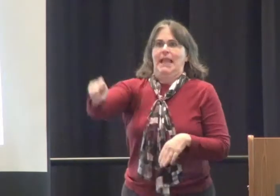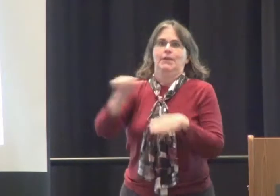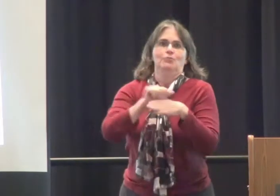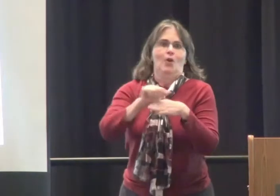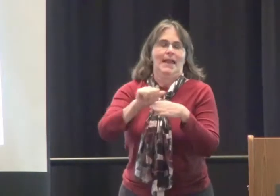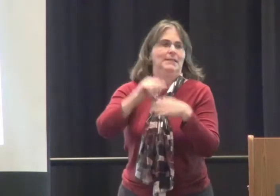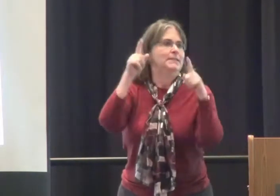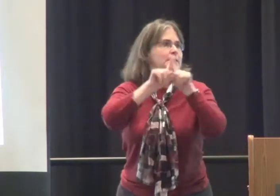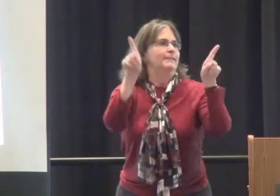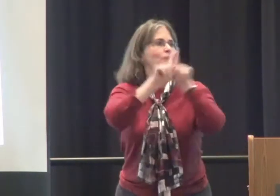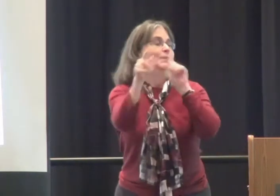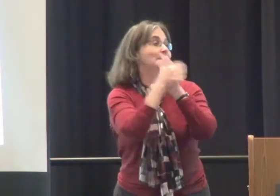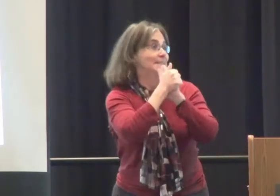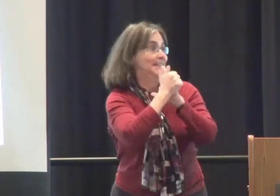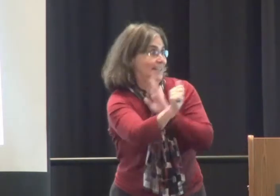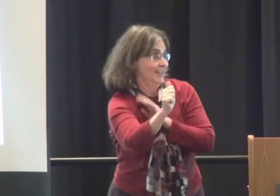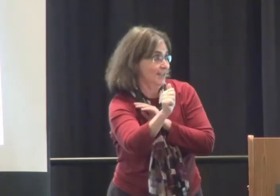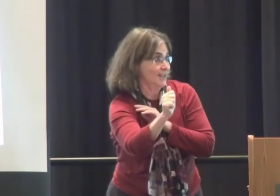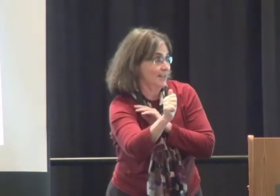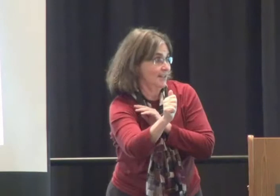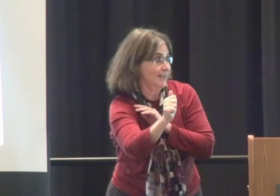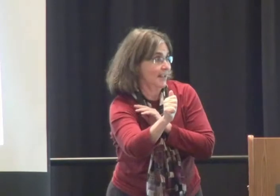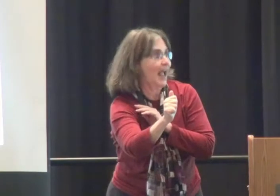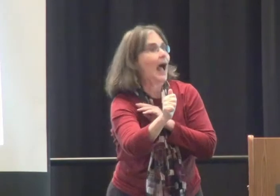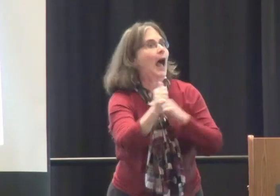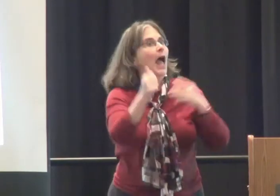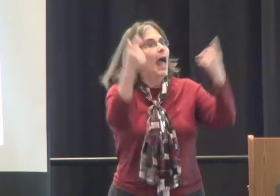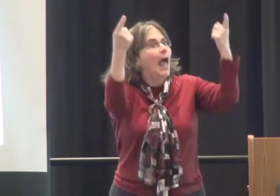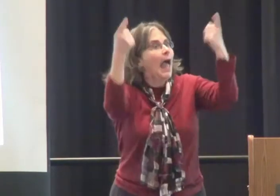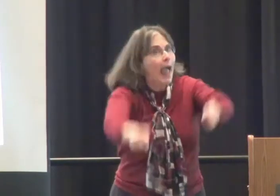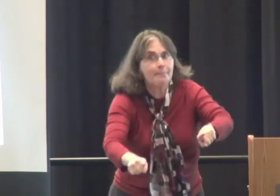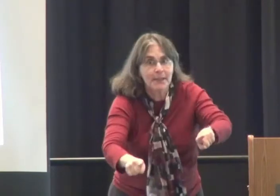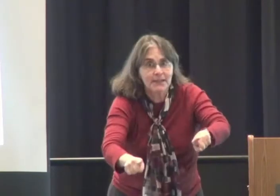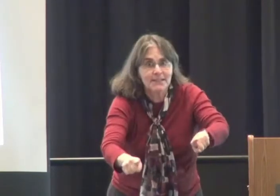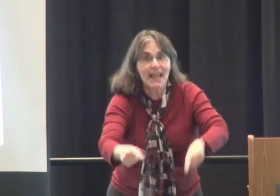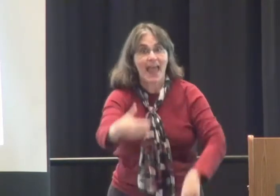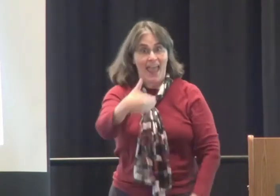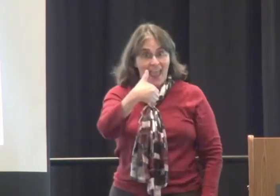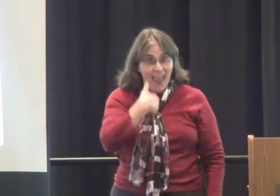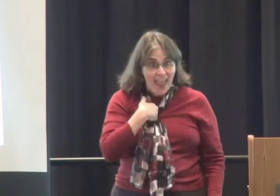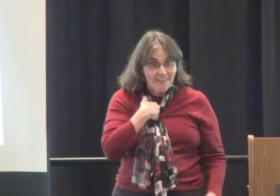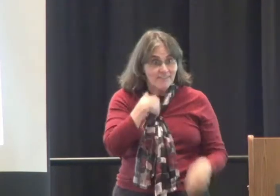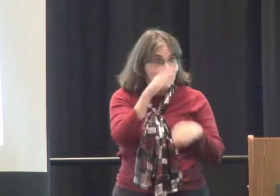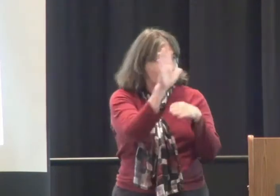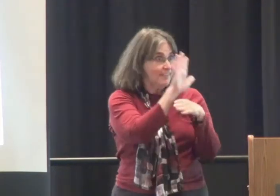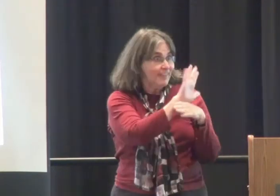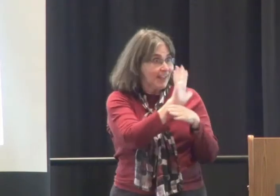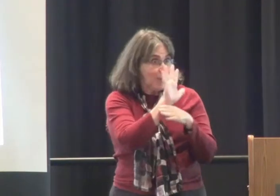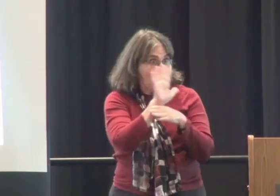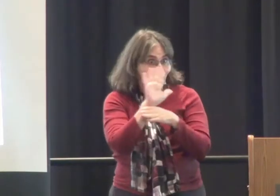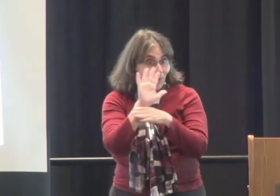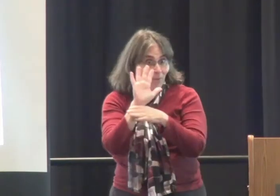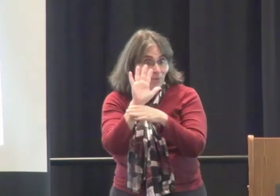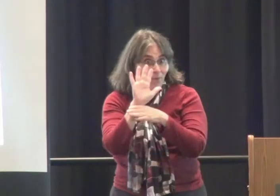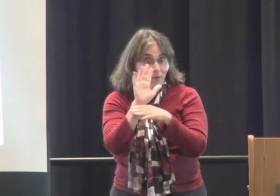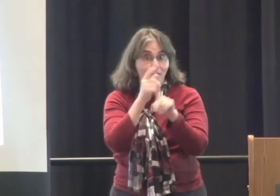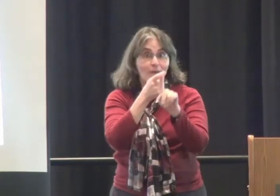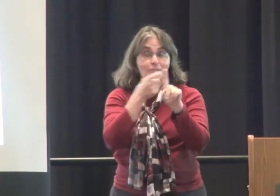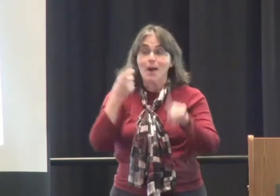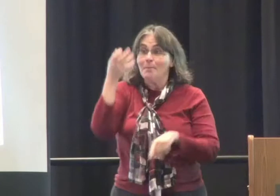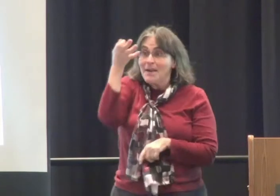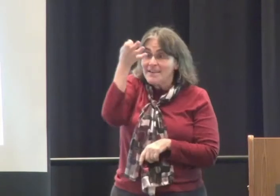interpretive